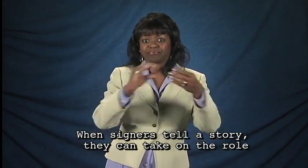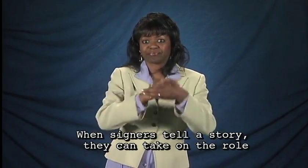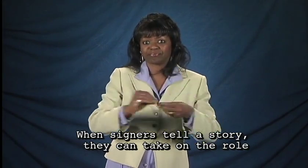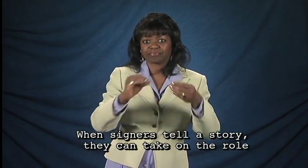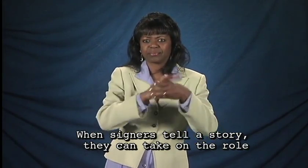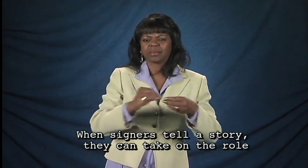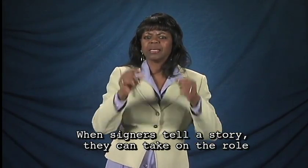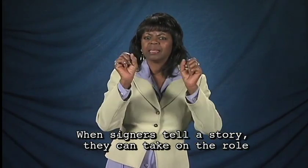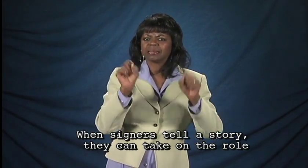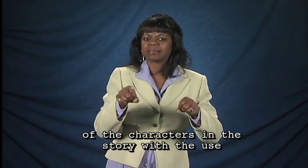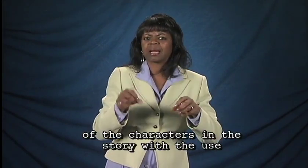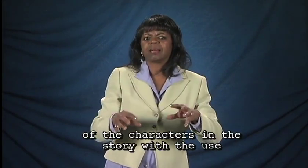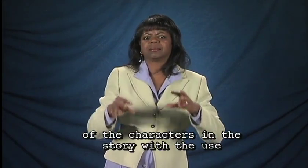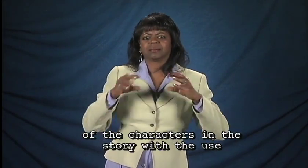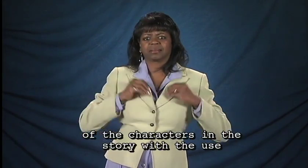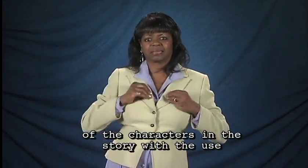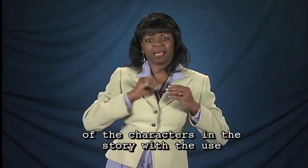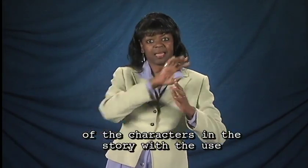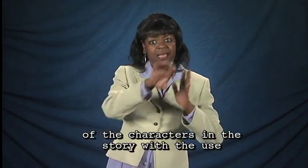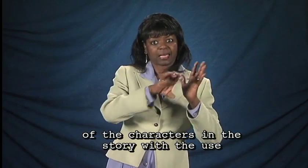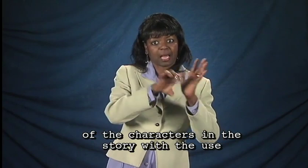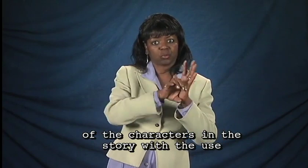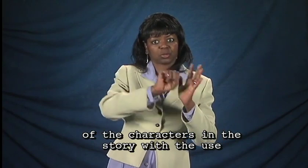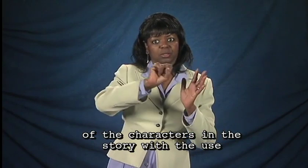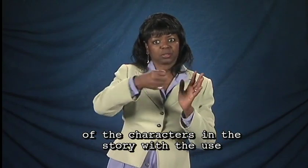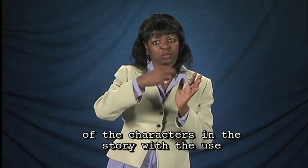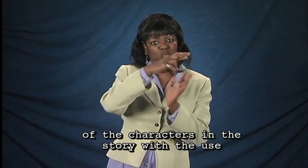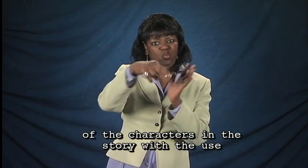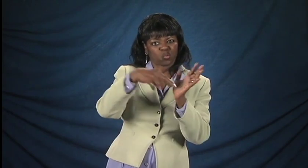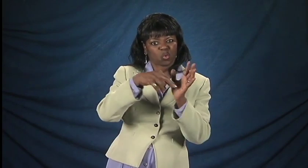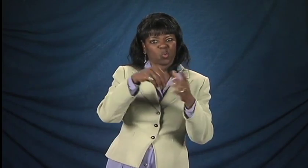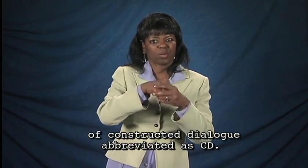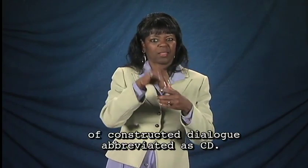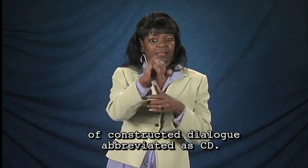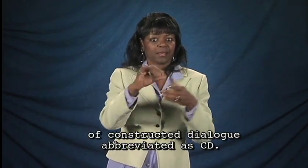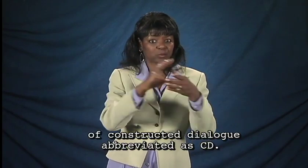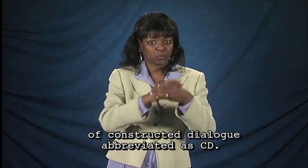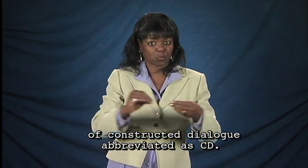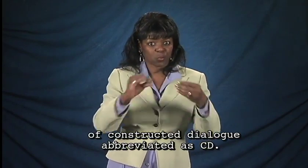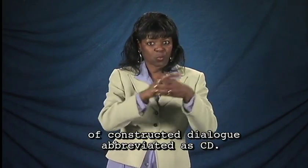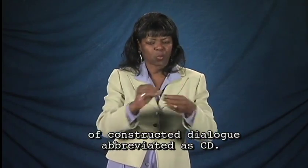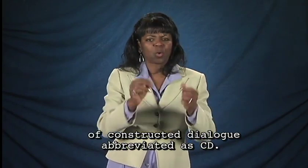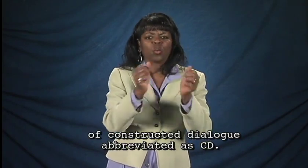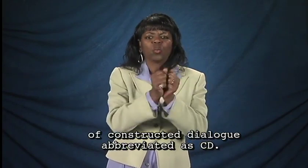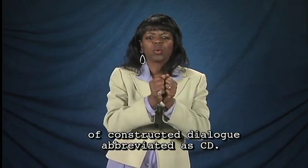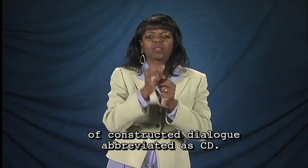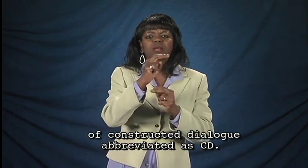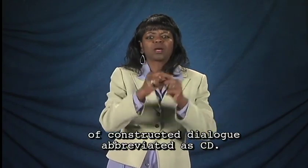they can take on the role of characters in the story with the use of constructed dialogue,